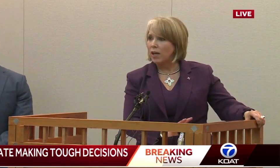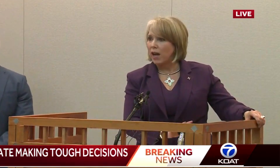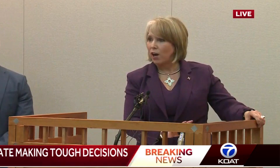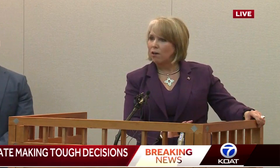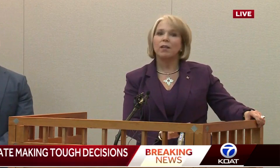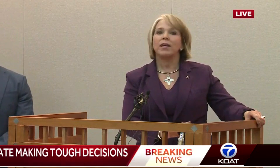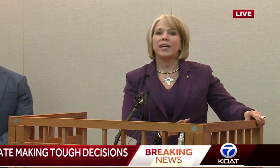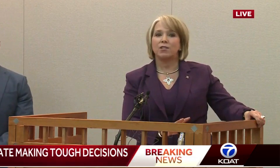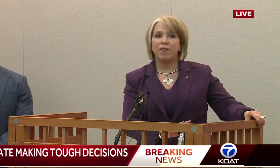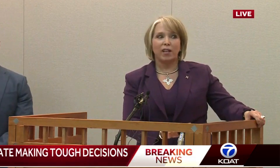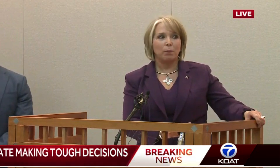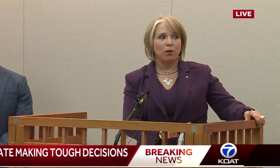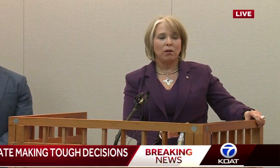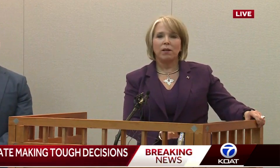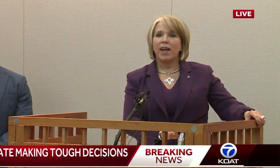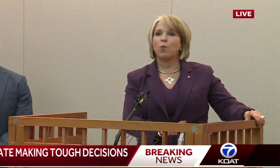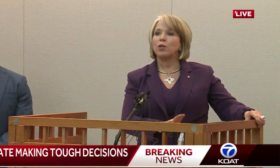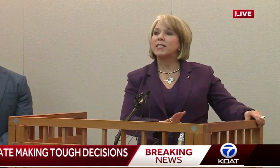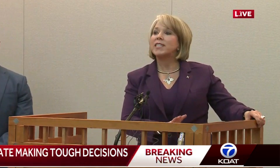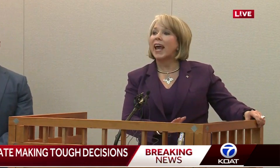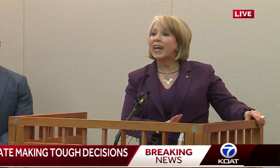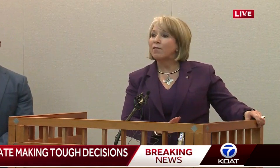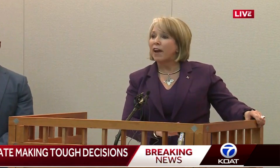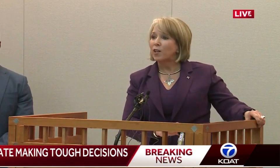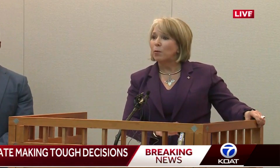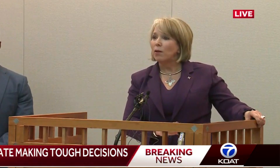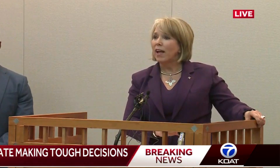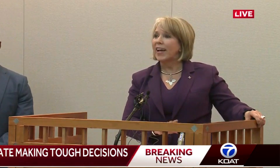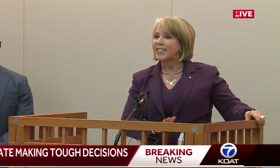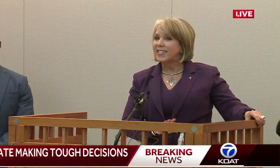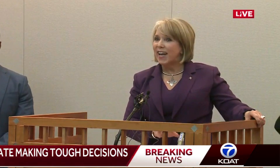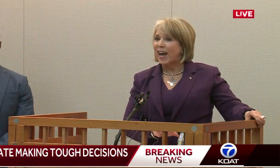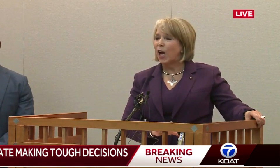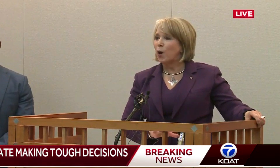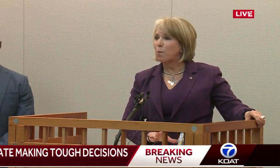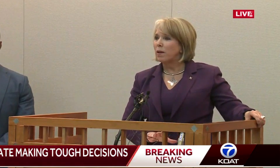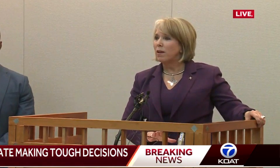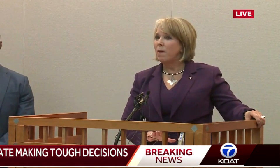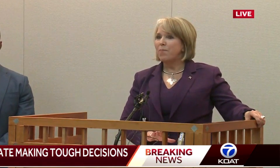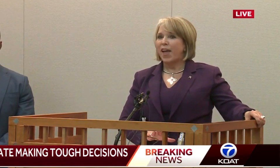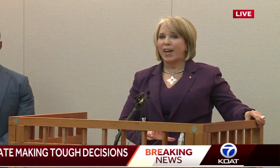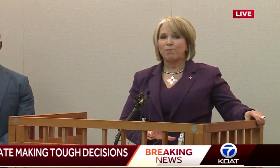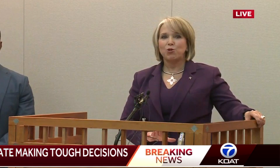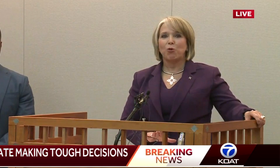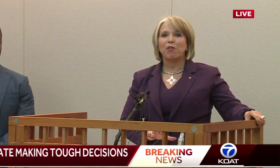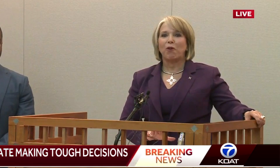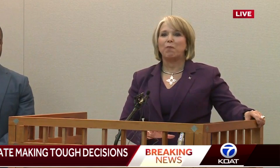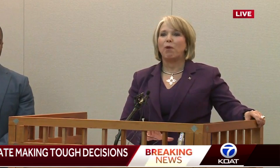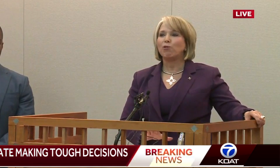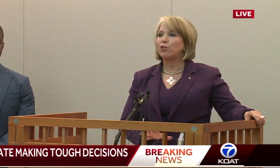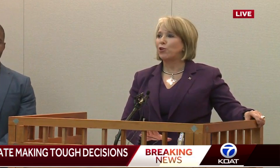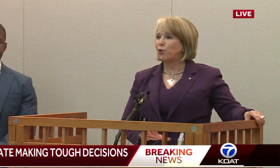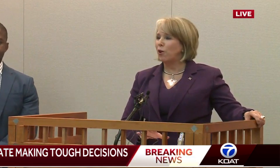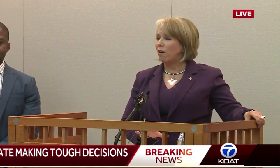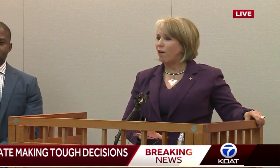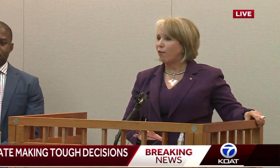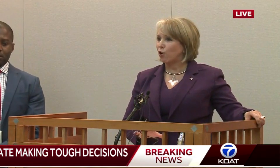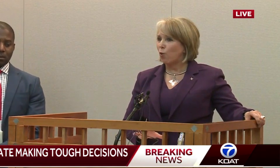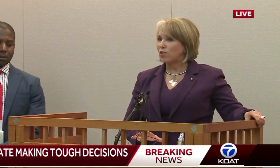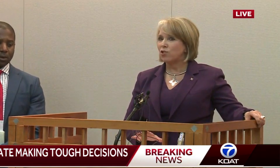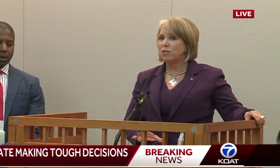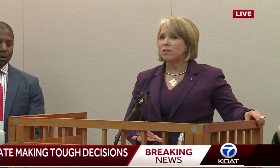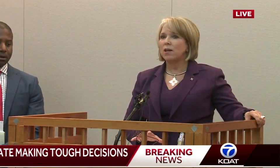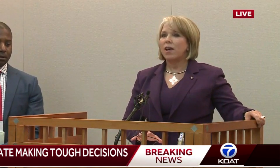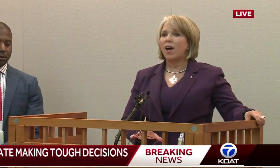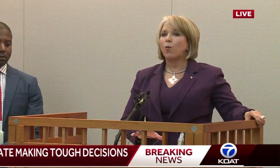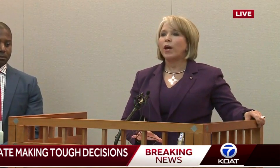that child care is available and will stay available and stay open, and I'm sure there are a multitude of